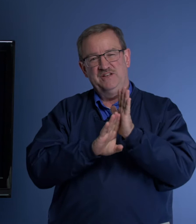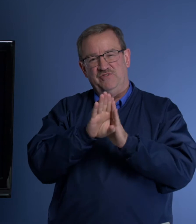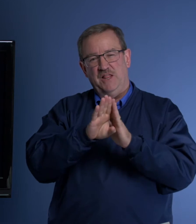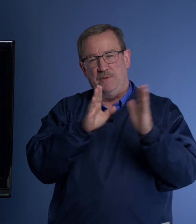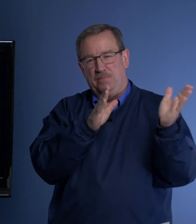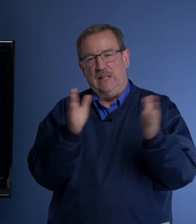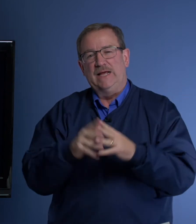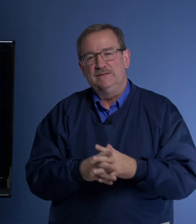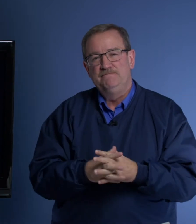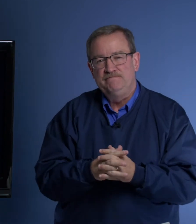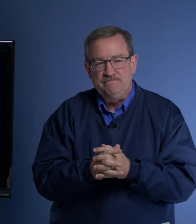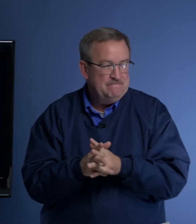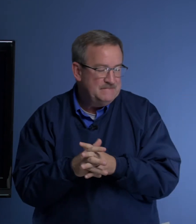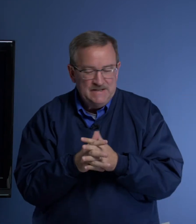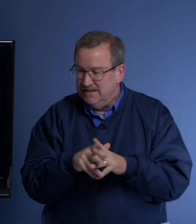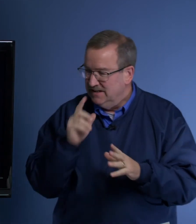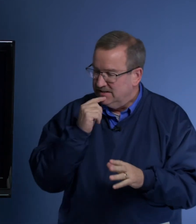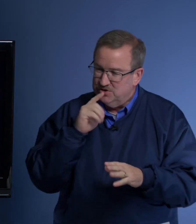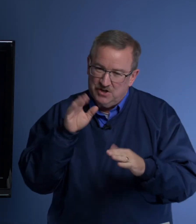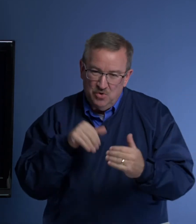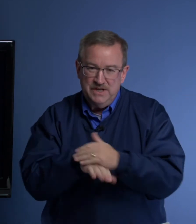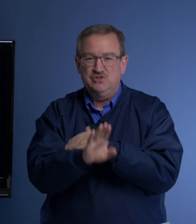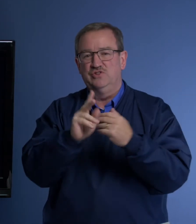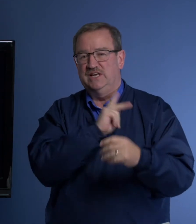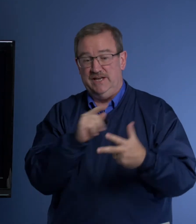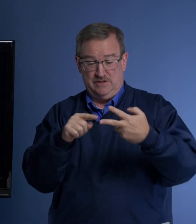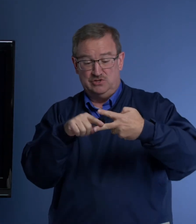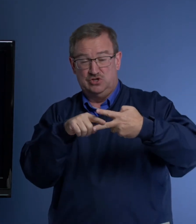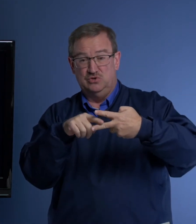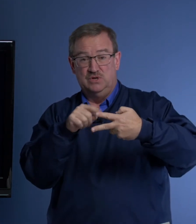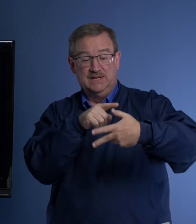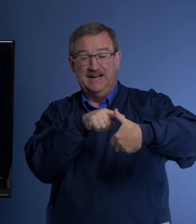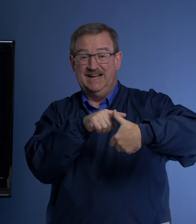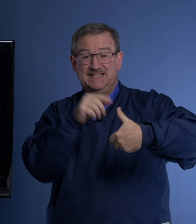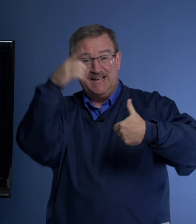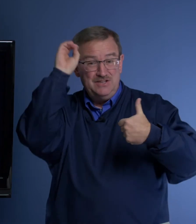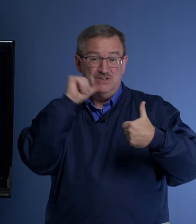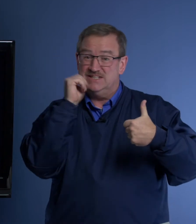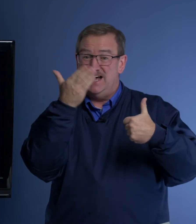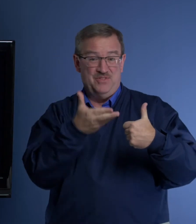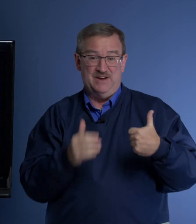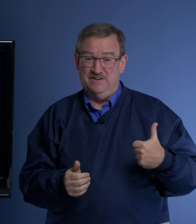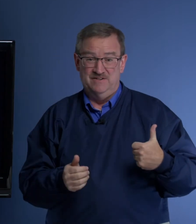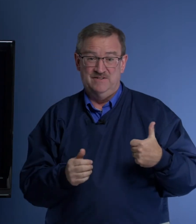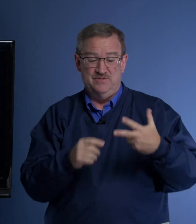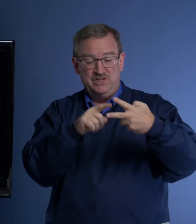develop a plan. So they go into the king. These two, Daniel is not there. These